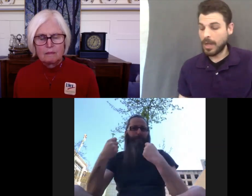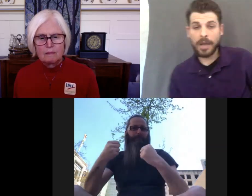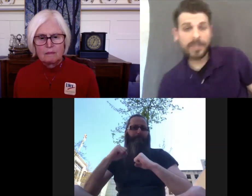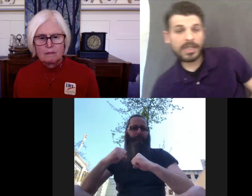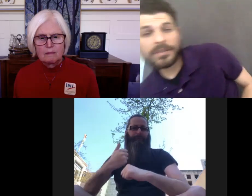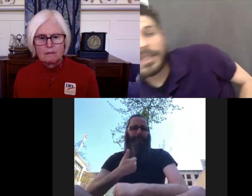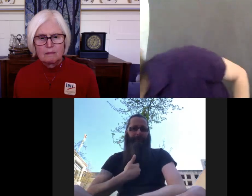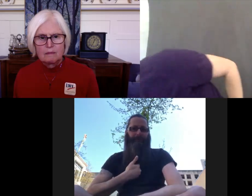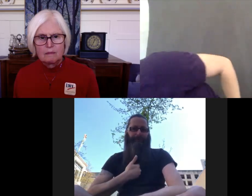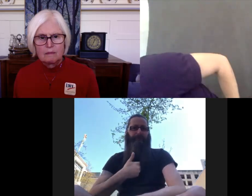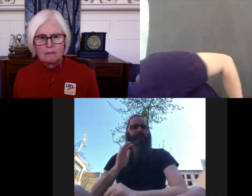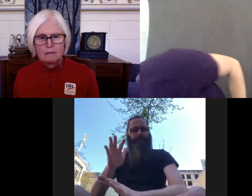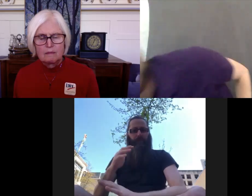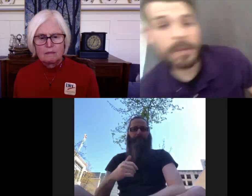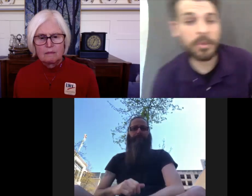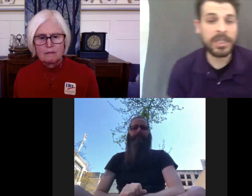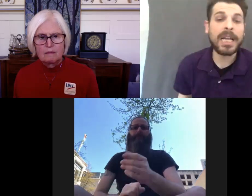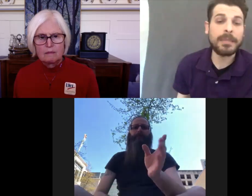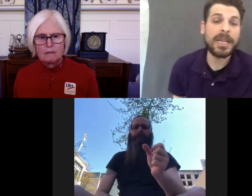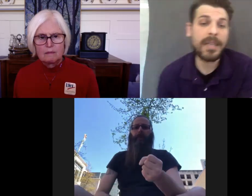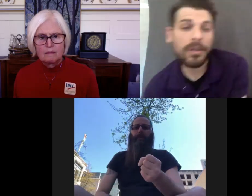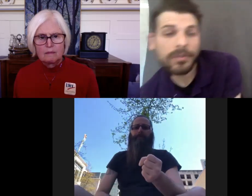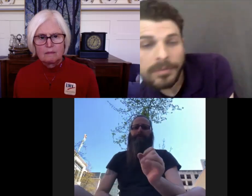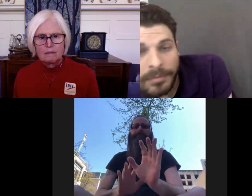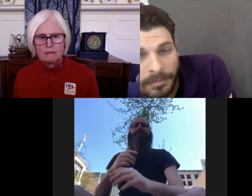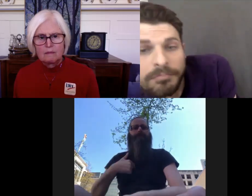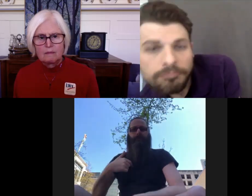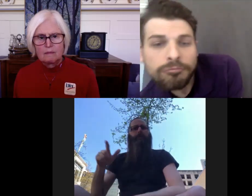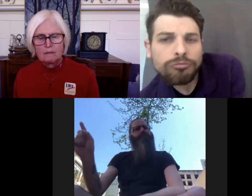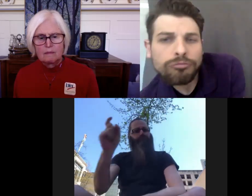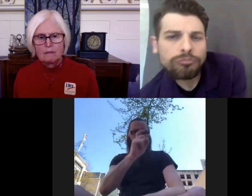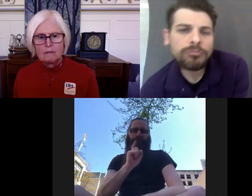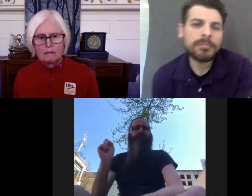So I often have to defend myself and protect myself.